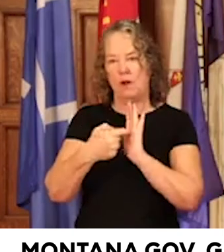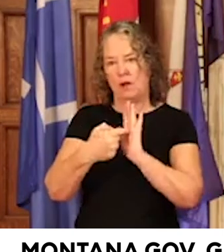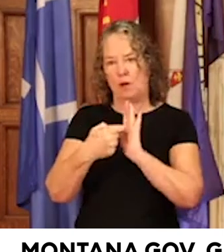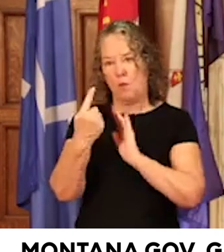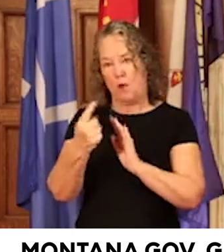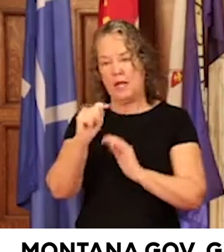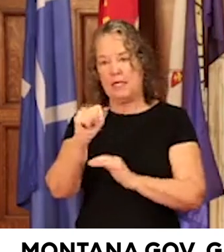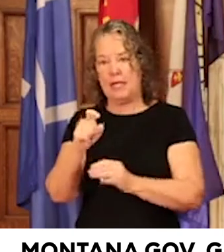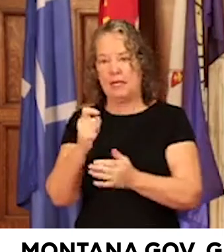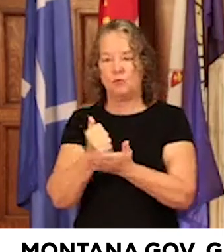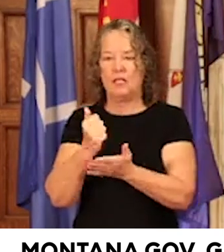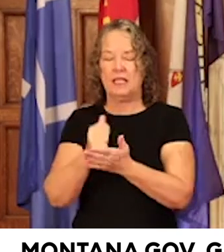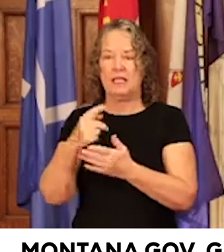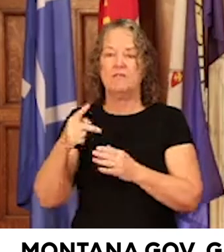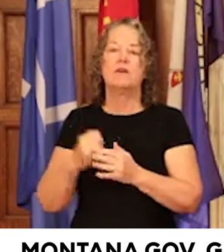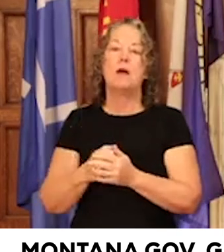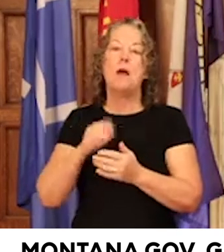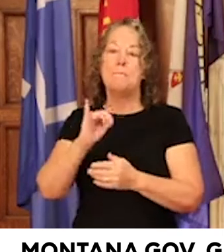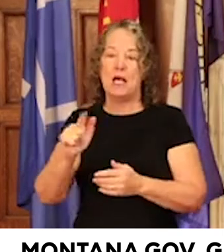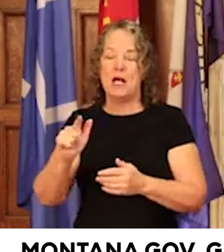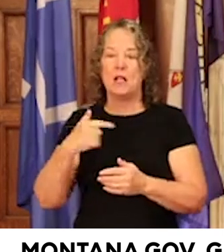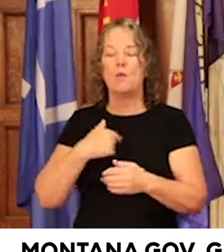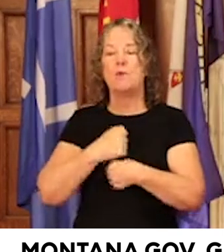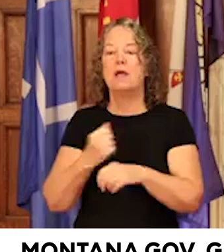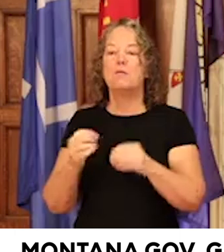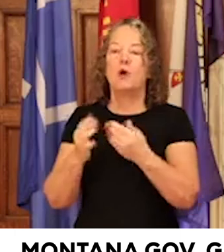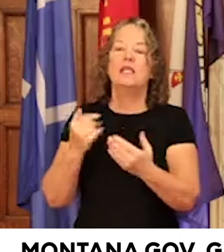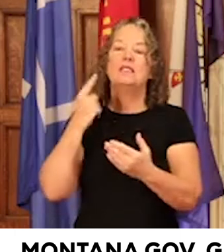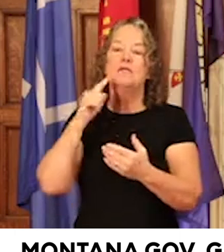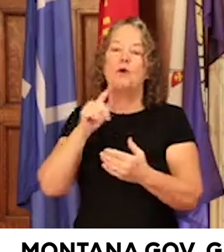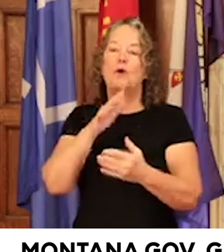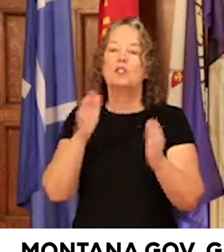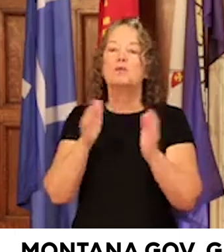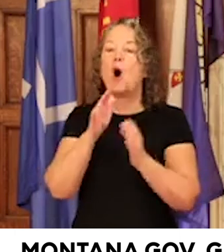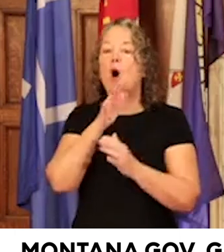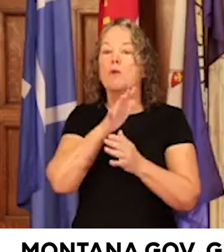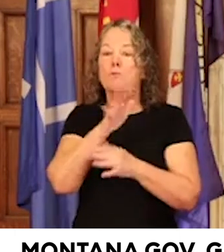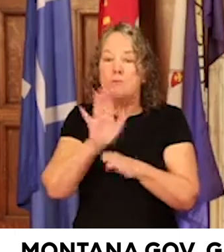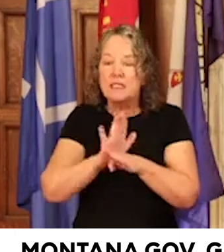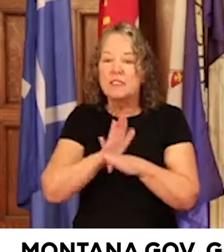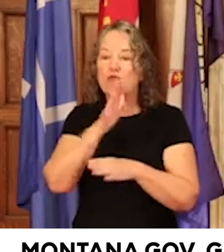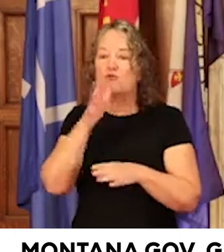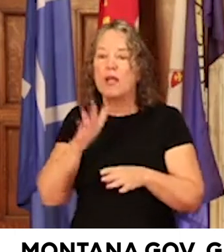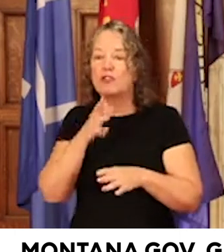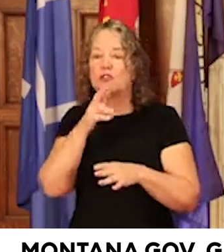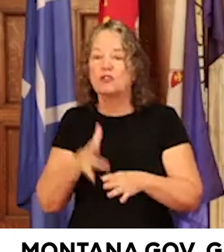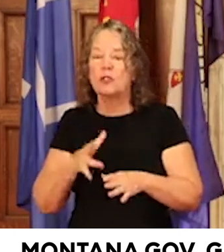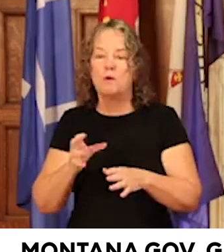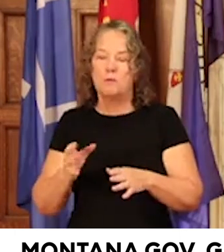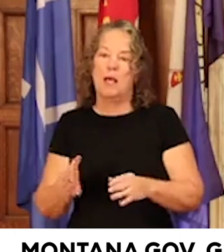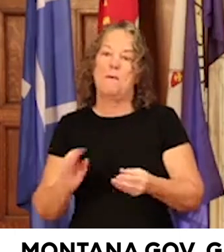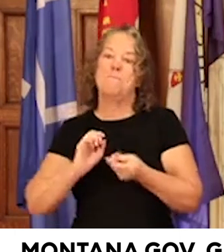We're making it easier for small business farmers and ranchers to thrive by further reforming the business equipment tax.